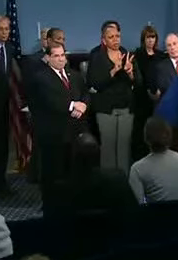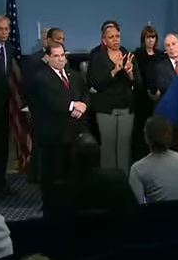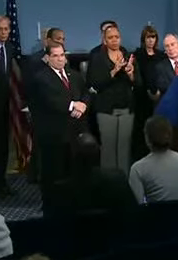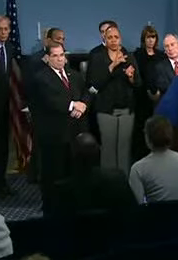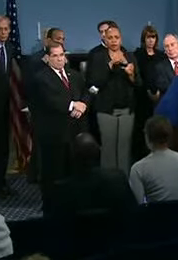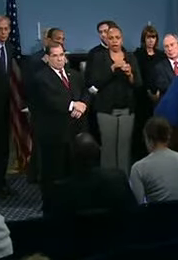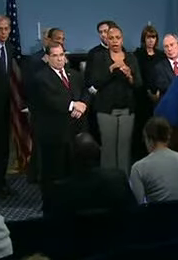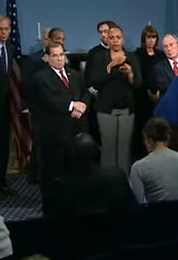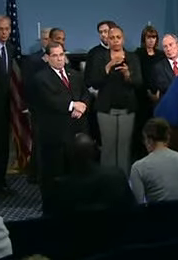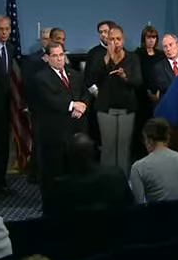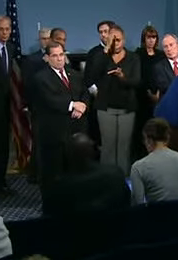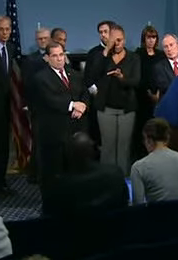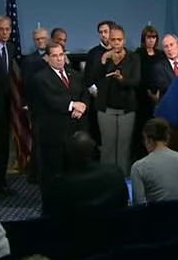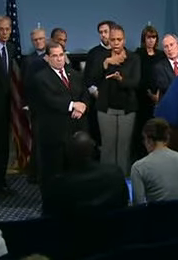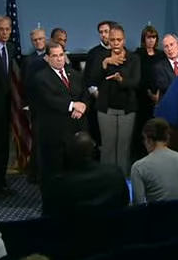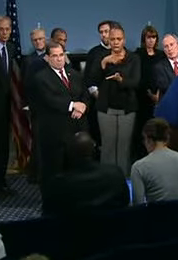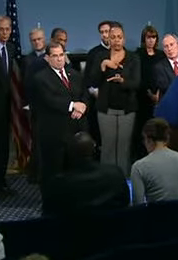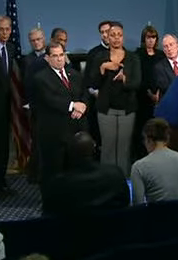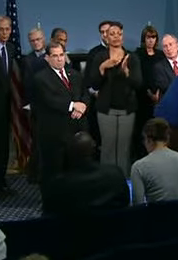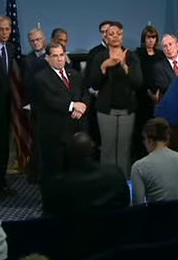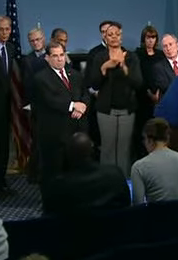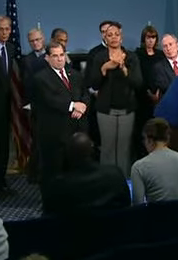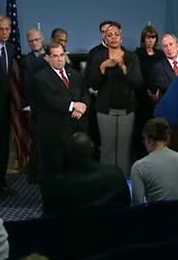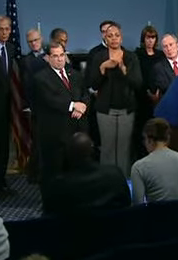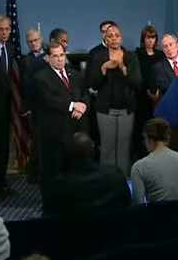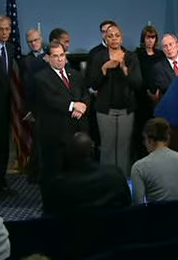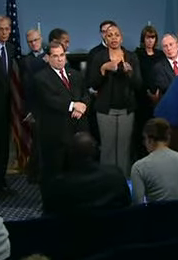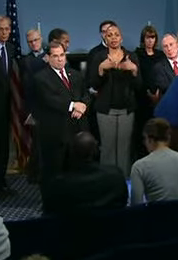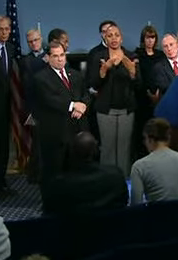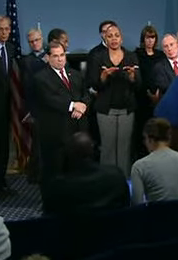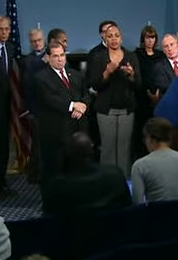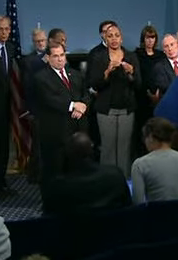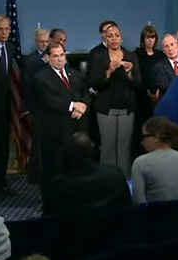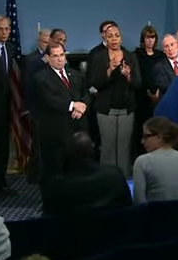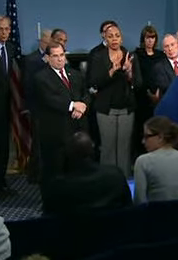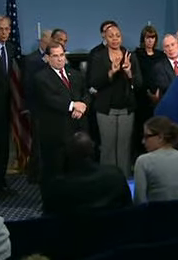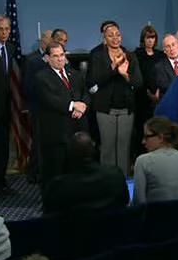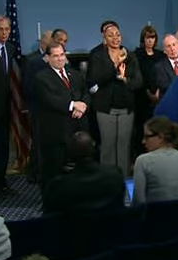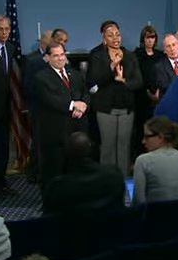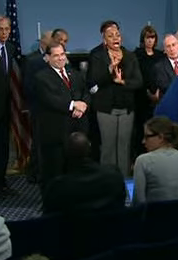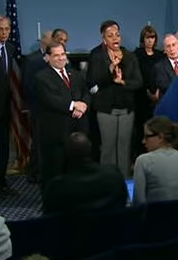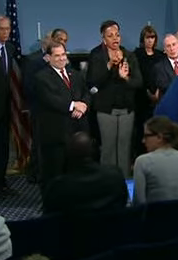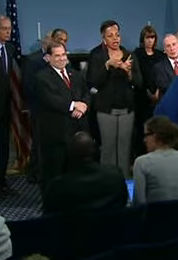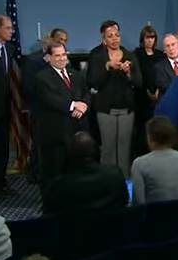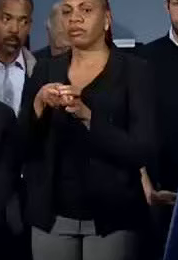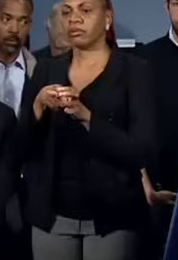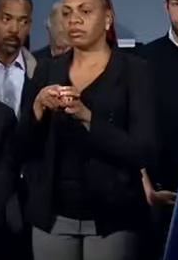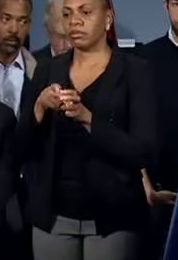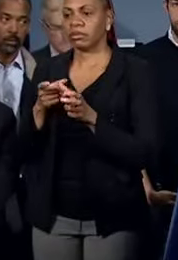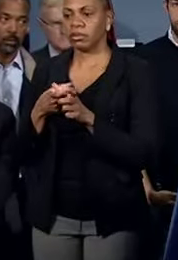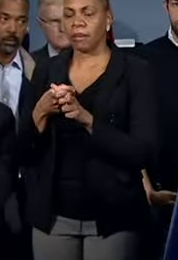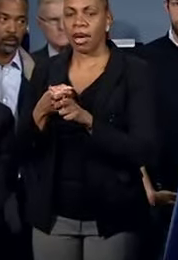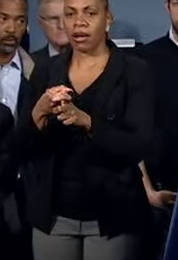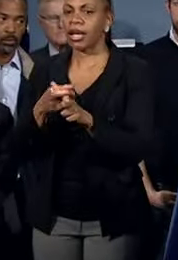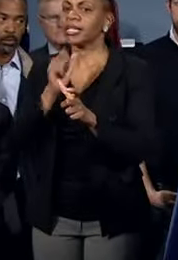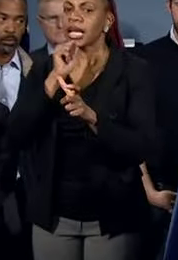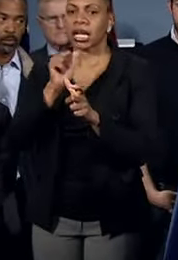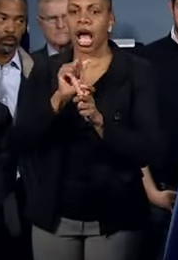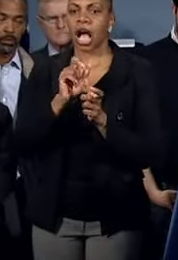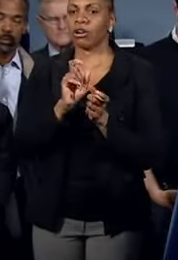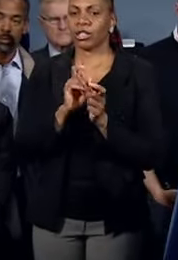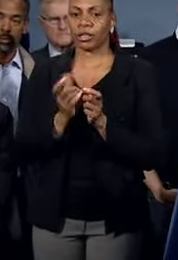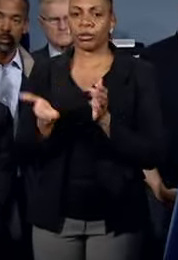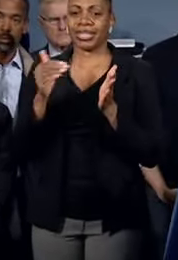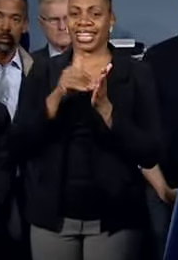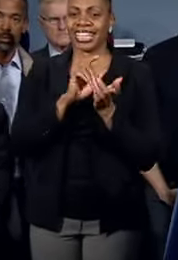Mayor, you've heard from a number of people on Staten Island worried that the Marathon will perhaps redirect focus on... The Marathon's not going to redirect any focus.